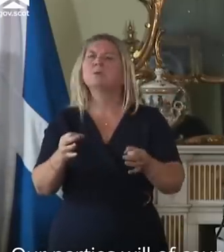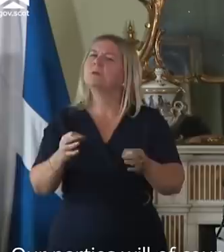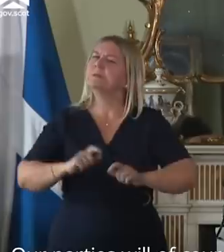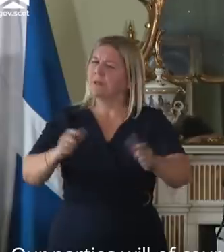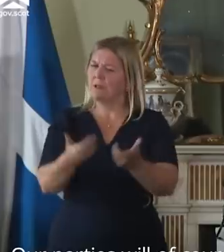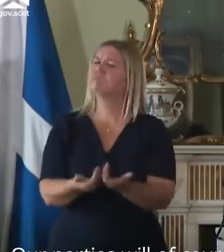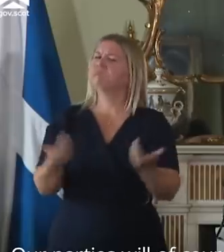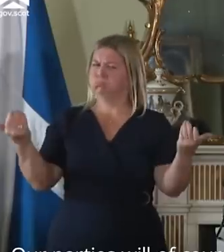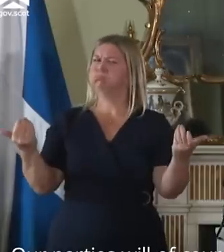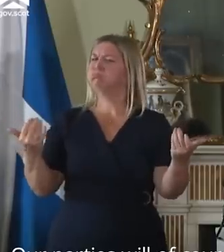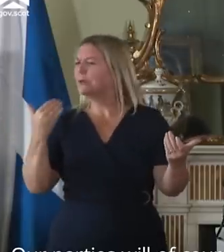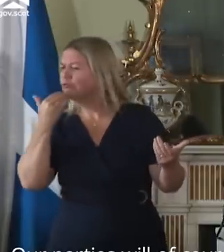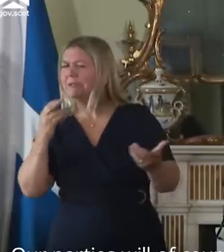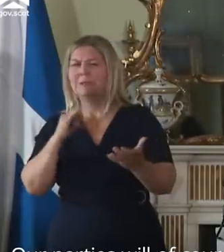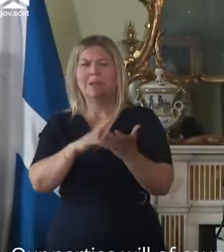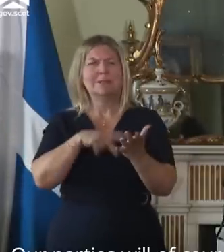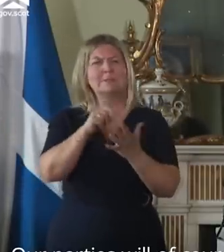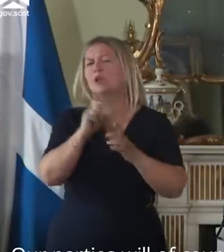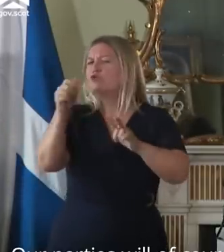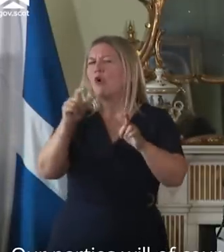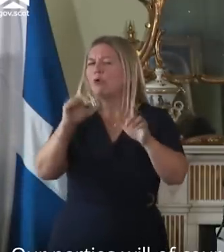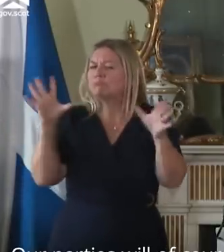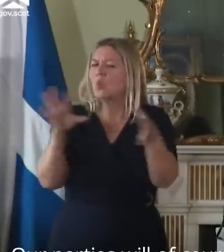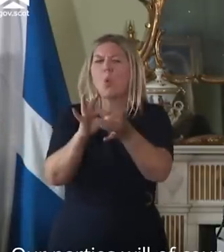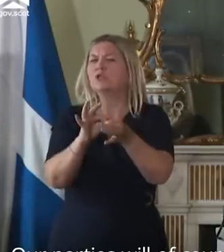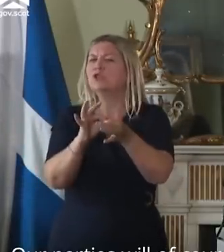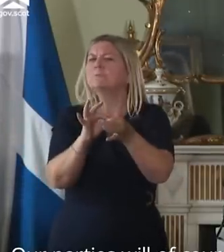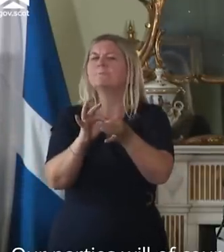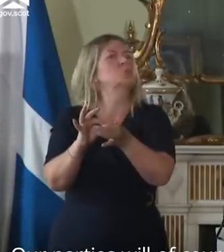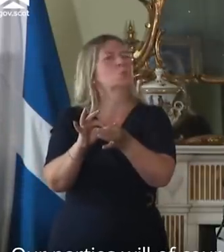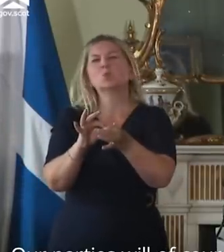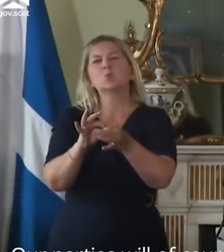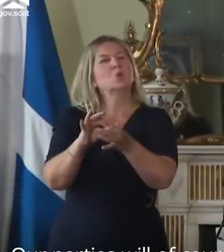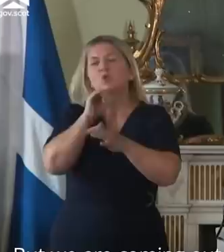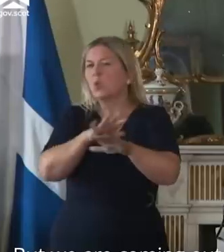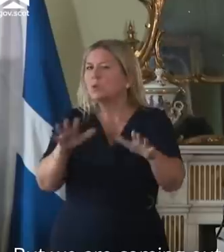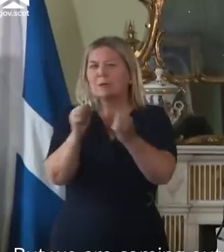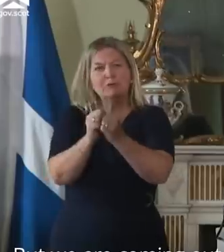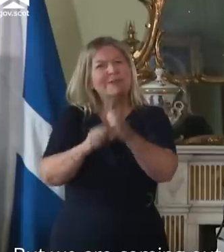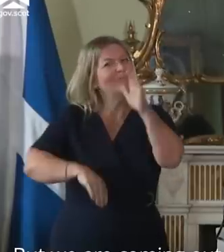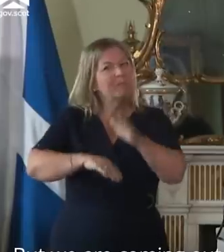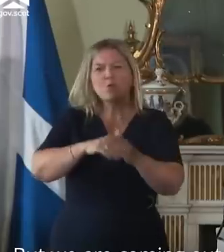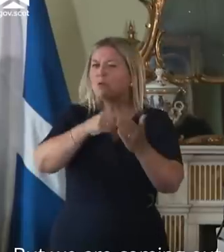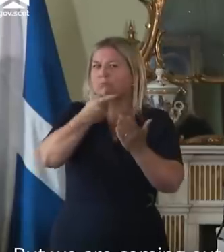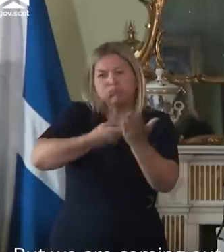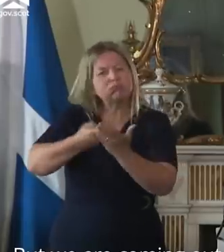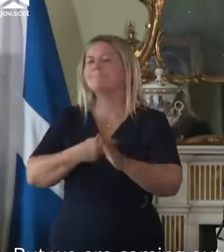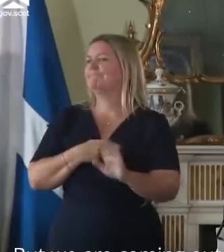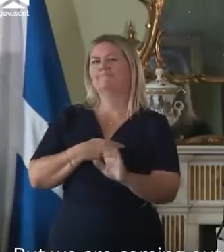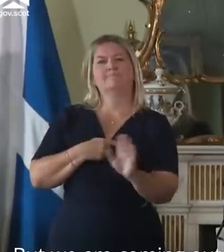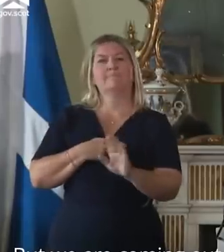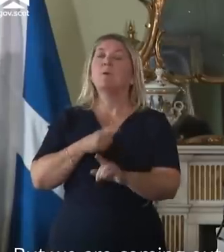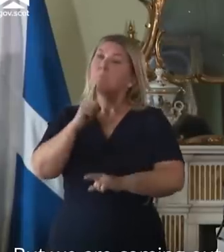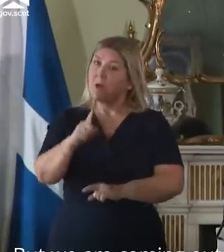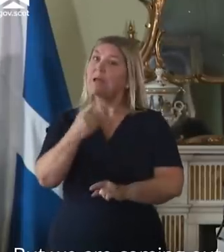identities. This is not a coalition and we do not agree on everything, but we are coming out of our comfort